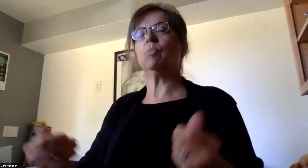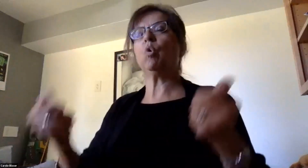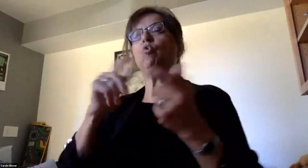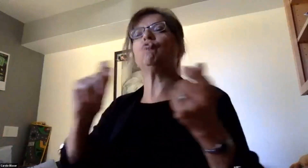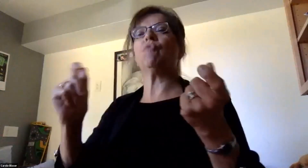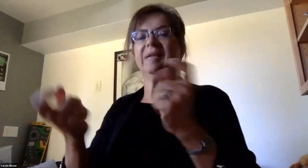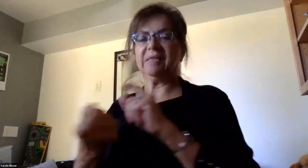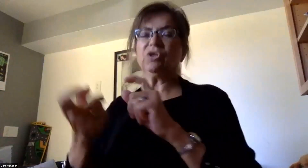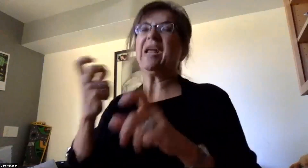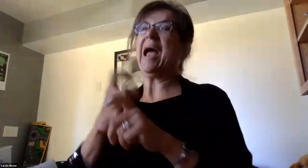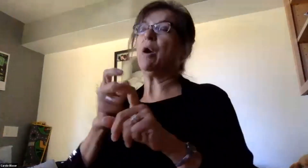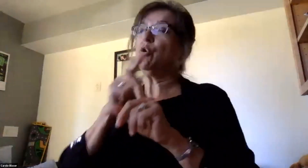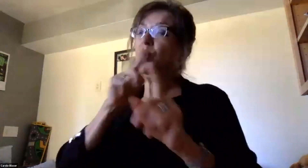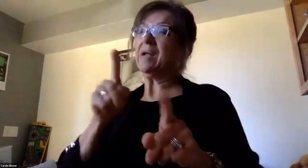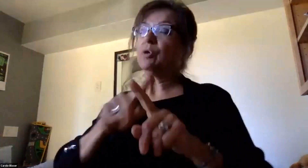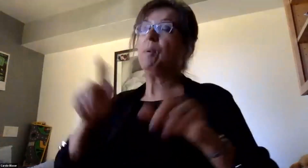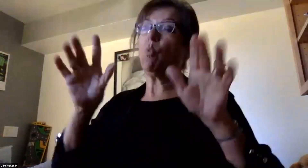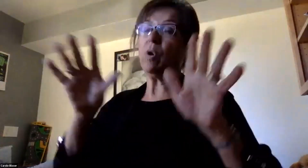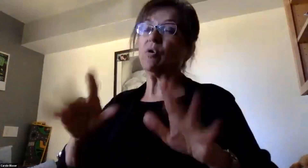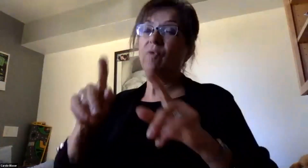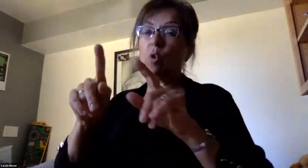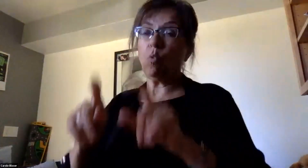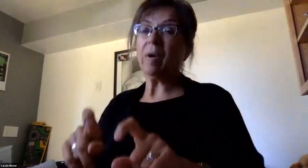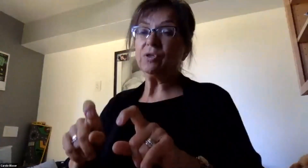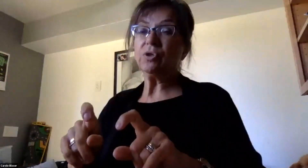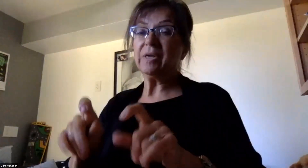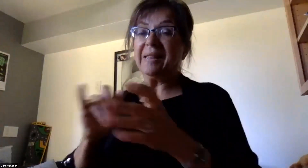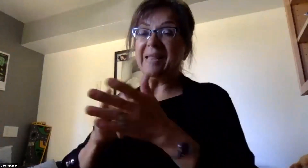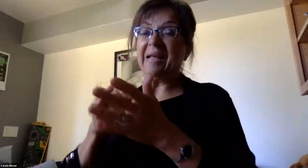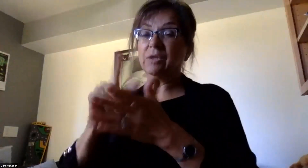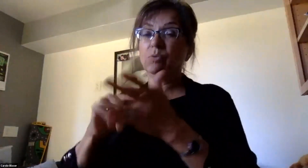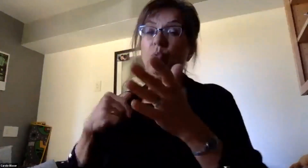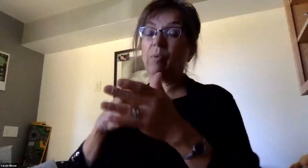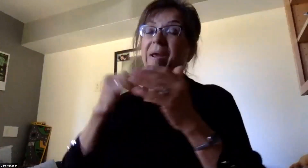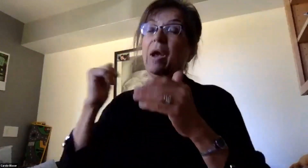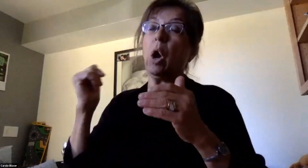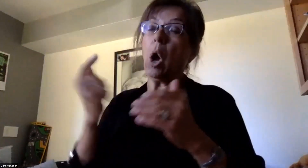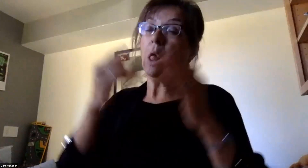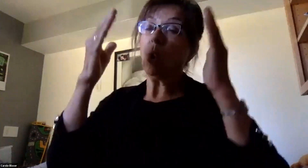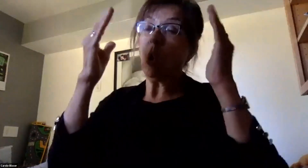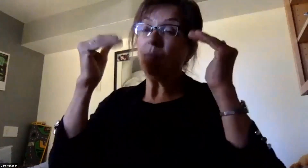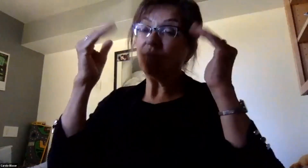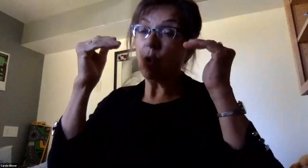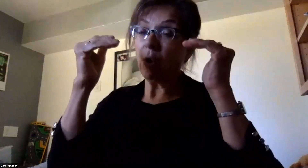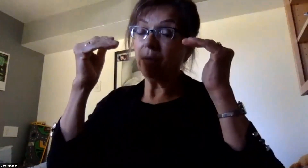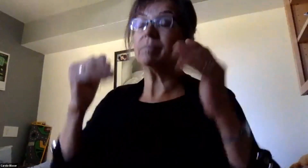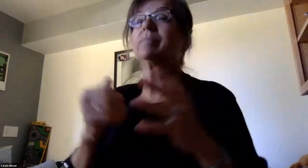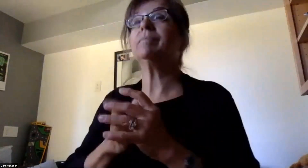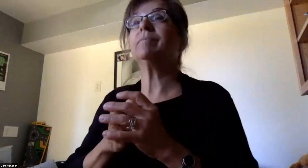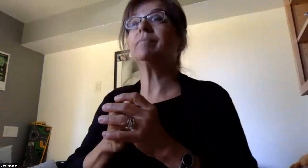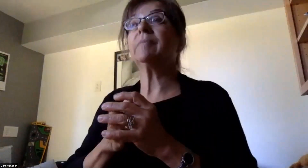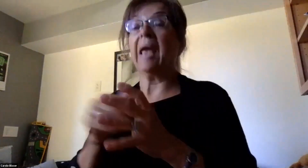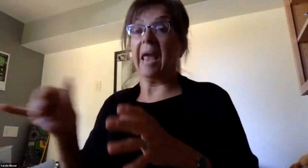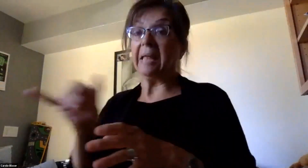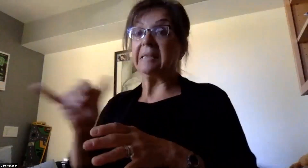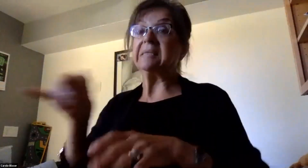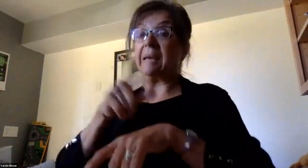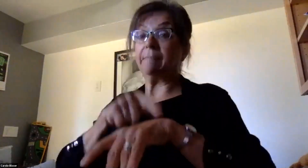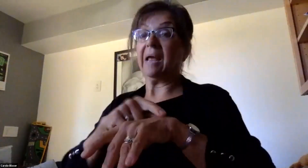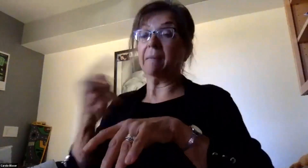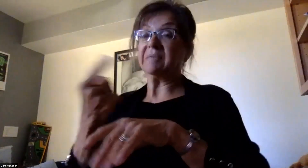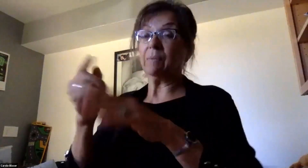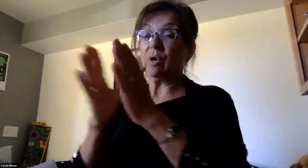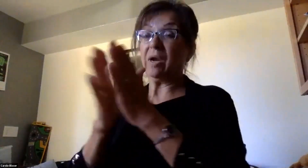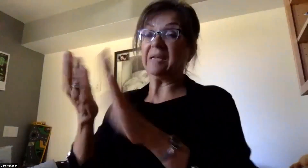one to answer, but it's a great question and actually what we all hope for. At the same time, there was a question